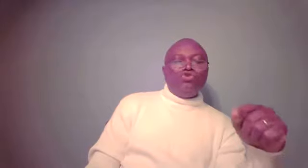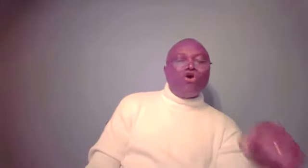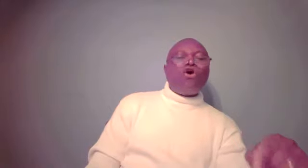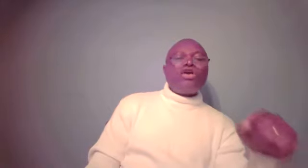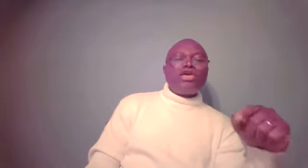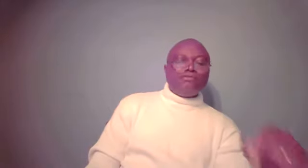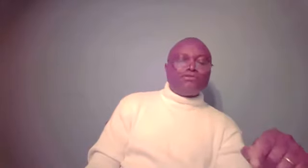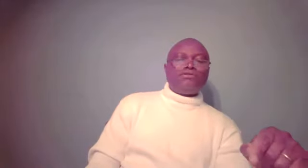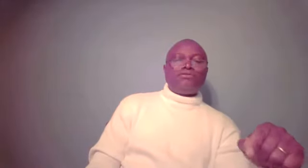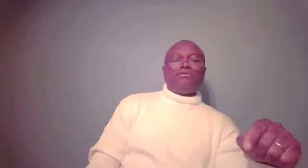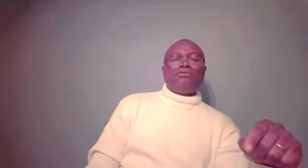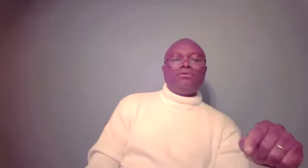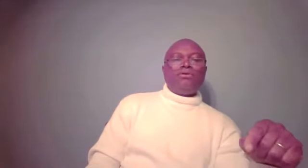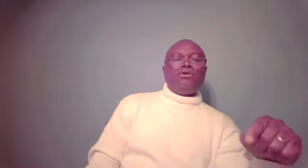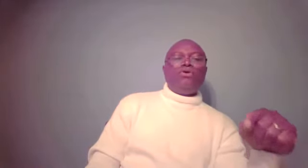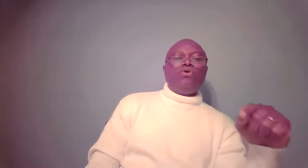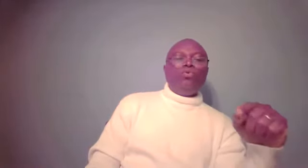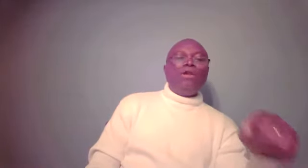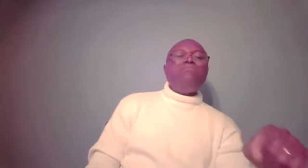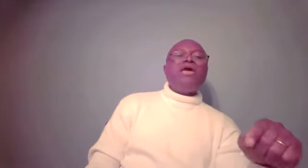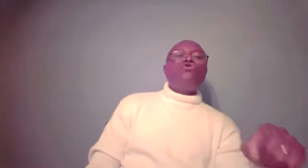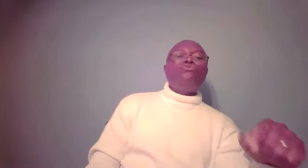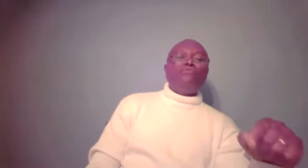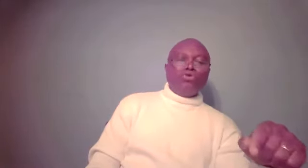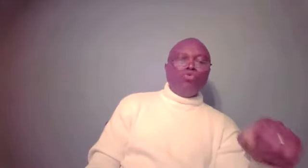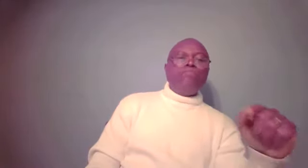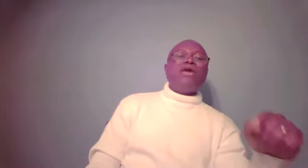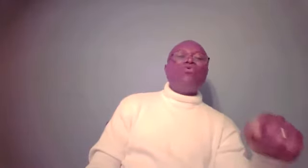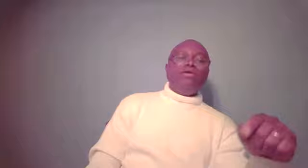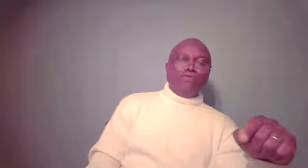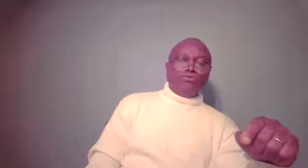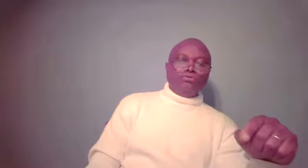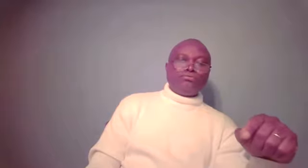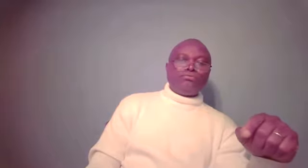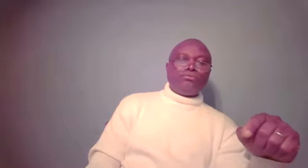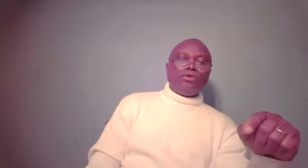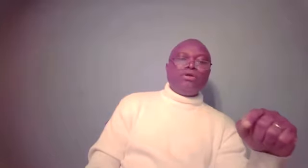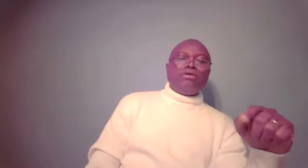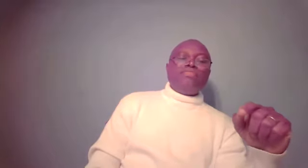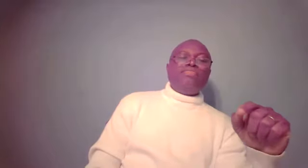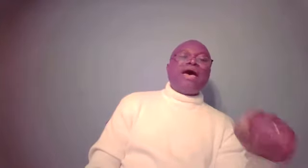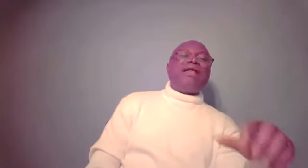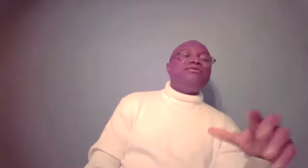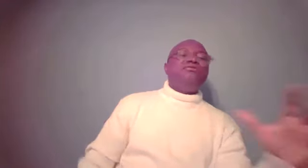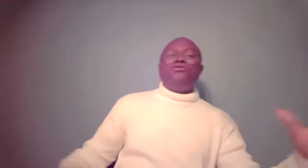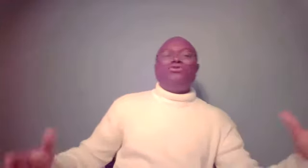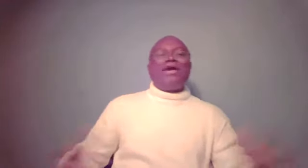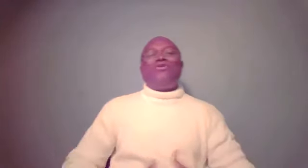Your gift will make room for you, will make way for you. That, you cannot